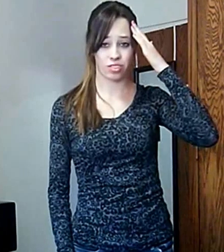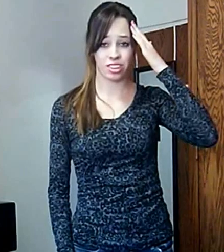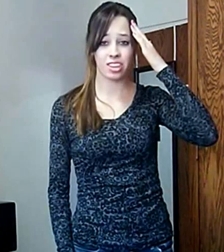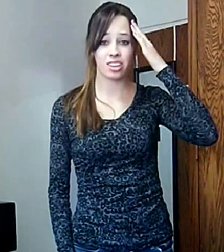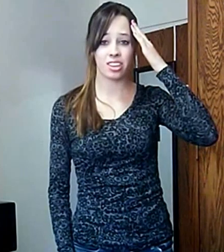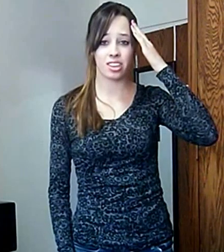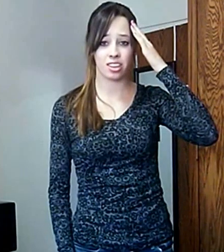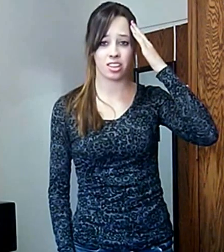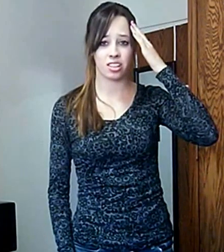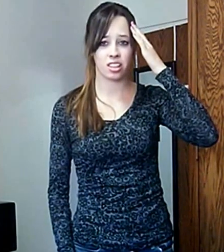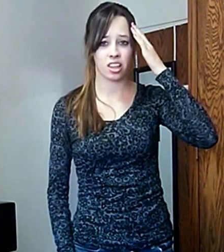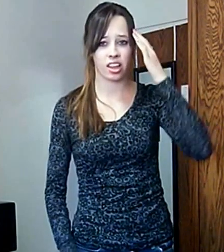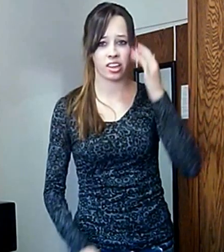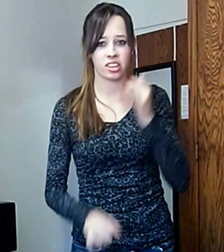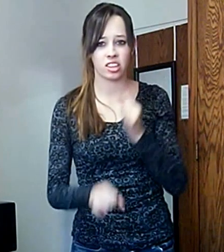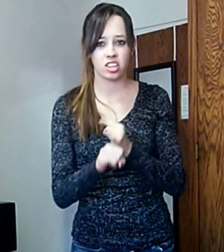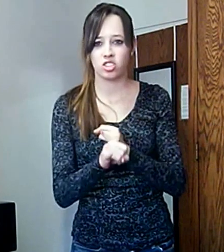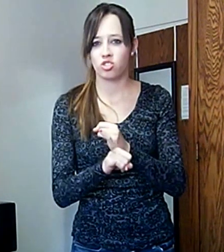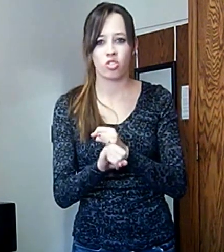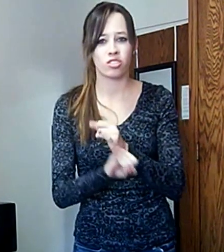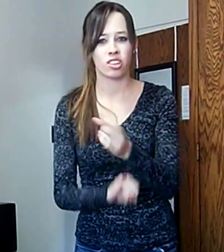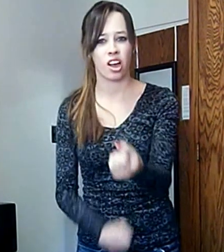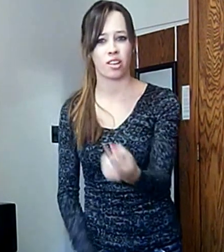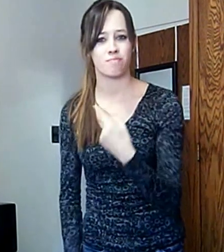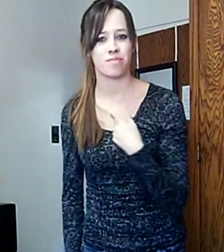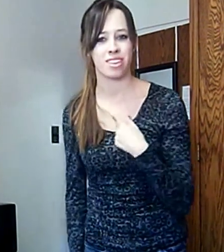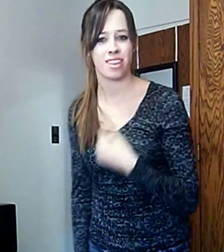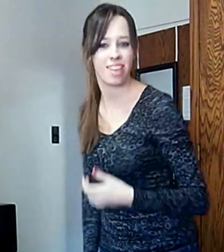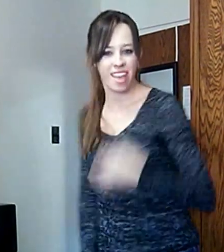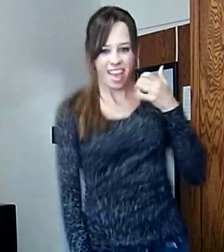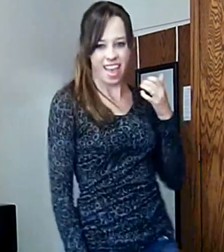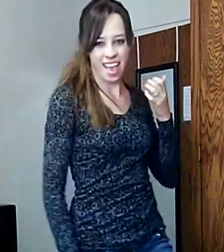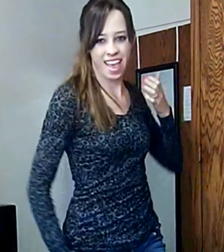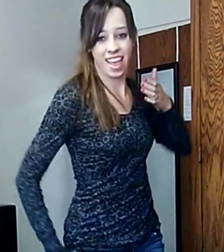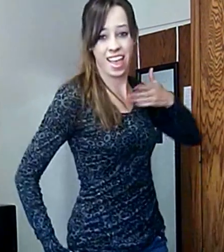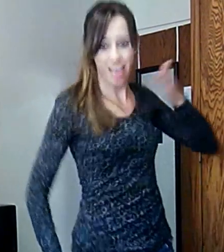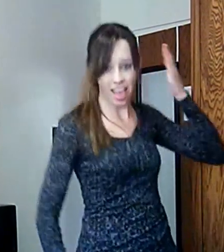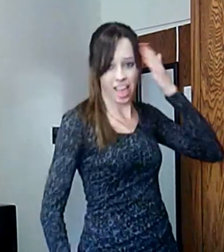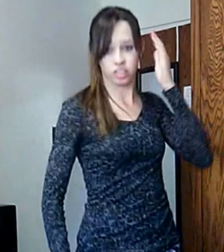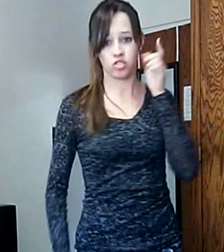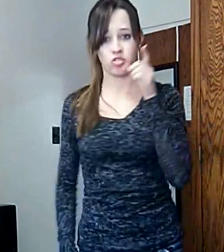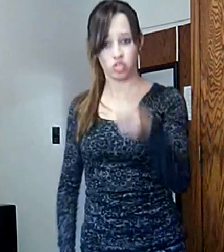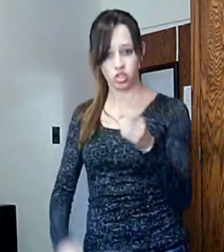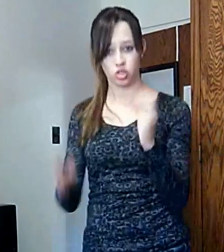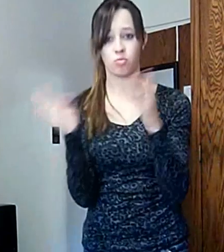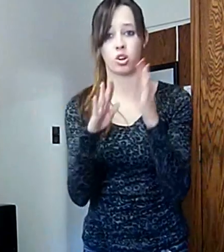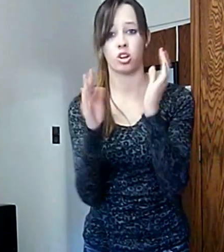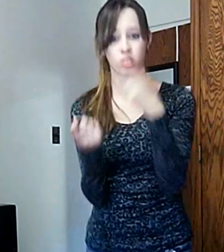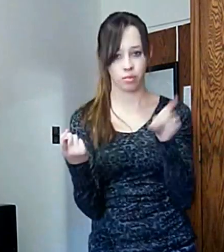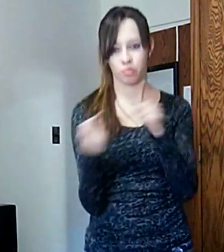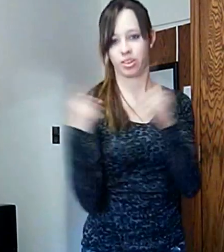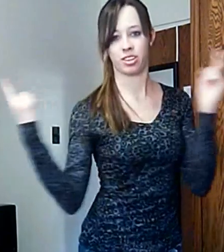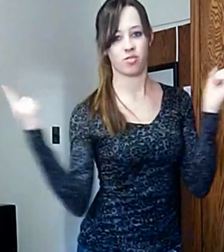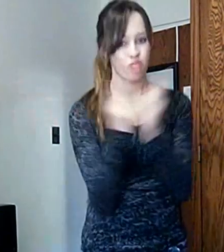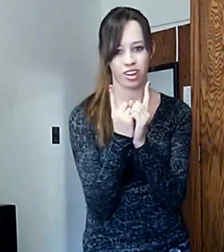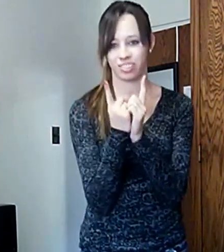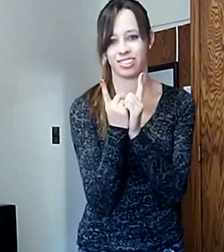realized, the joke is on me I knew you were trouble when you walked